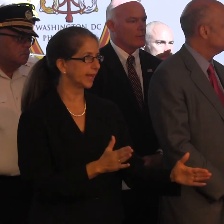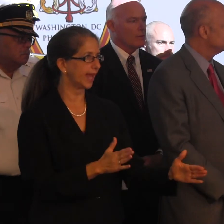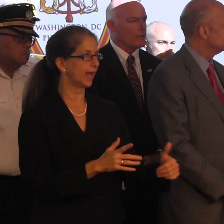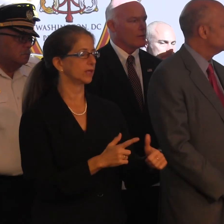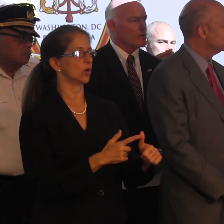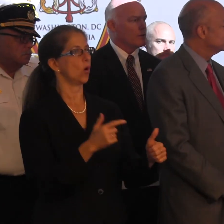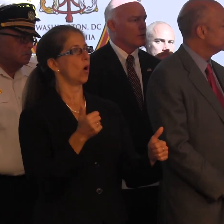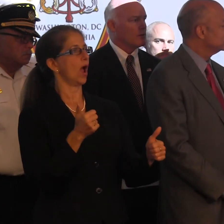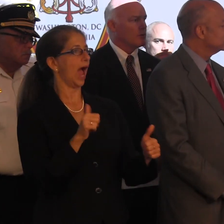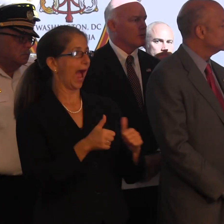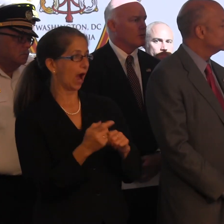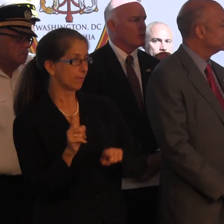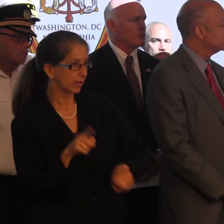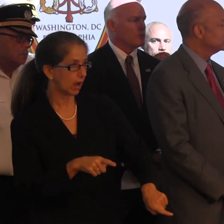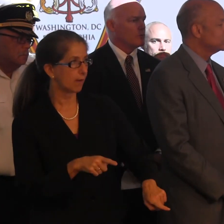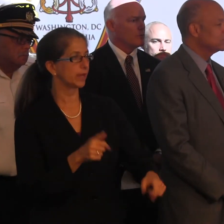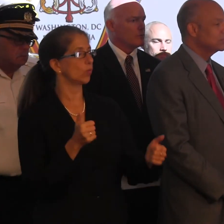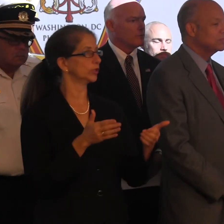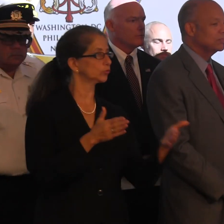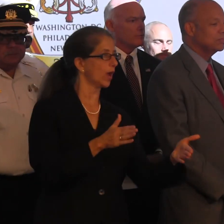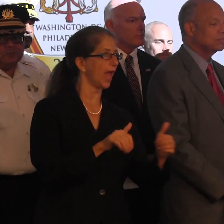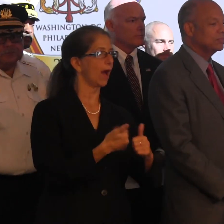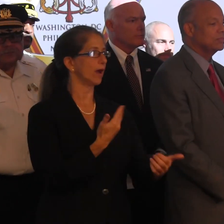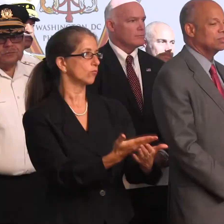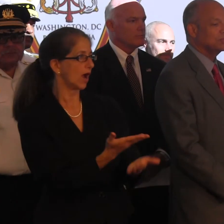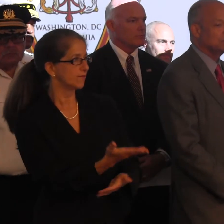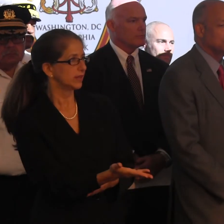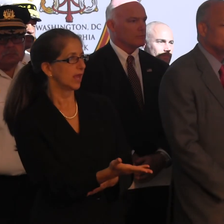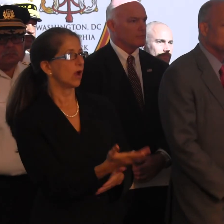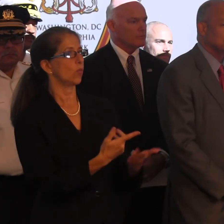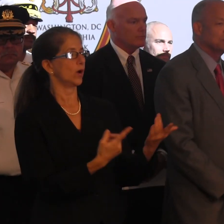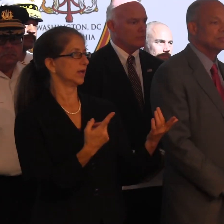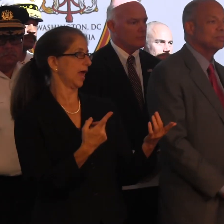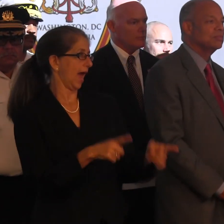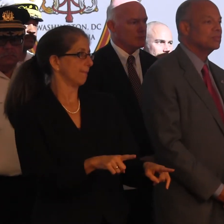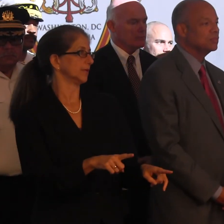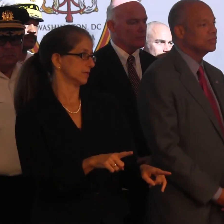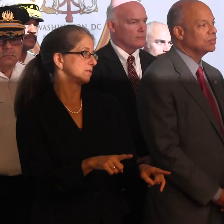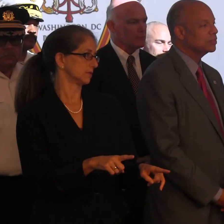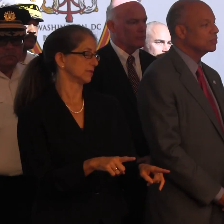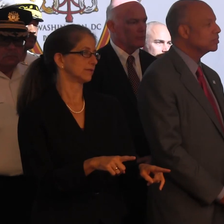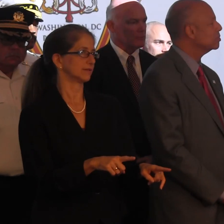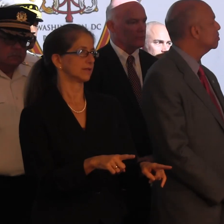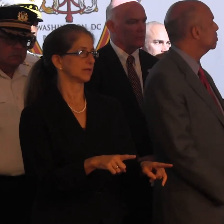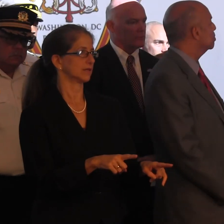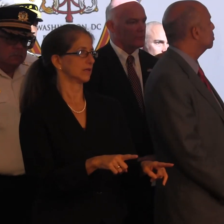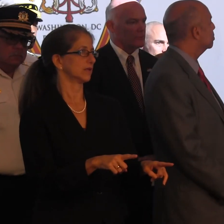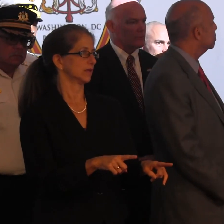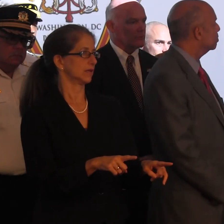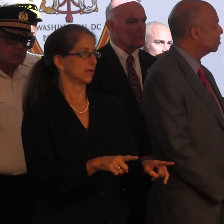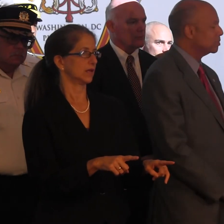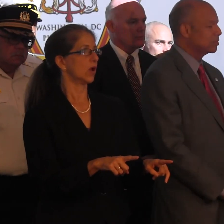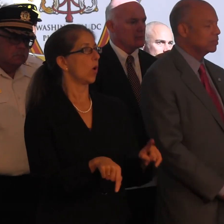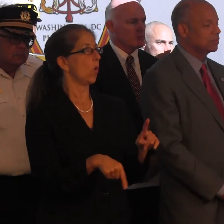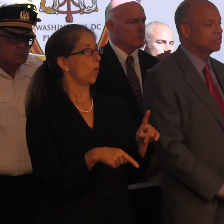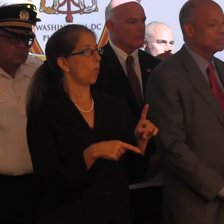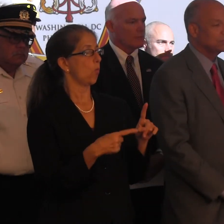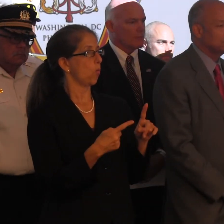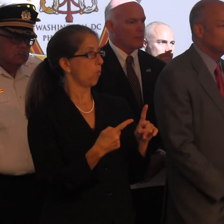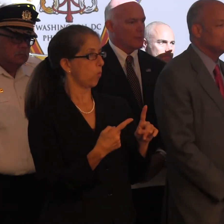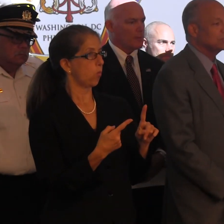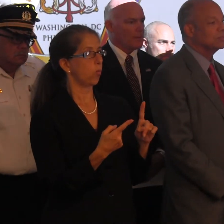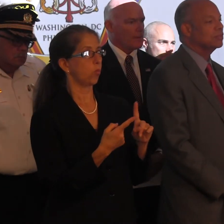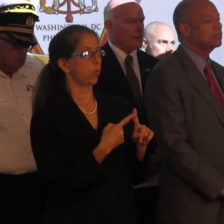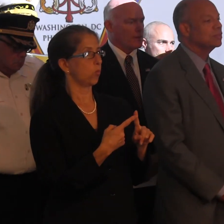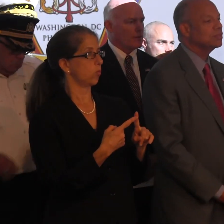going to take? Which way am I coming from? How am I getting there? And what happens or, you know, at the opposite end, what happens when I pop up